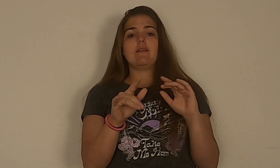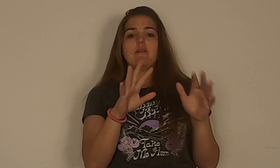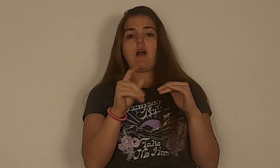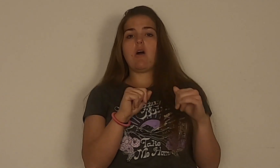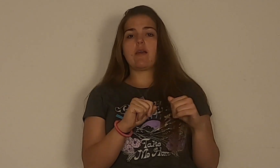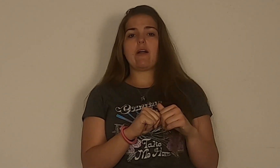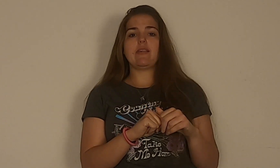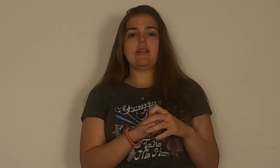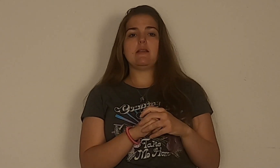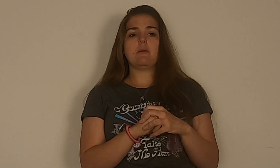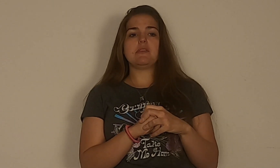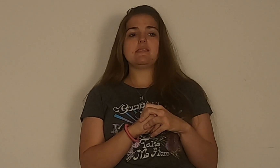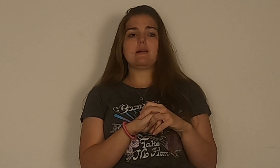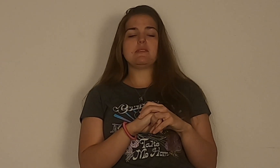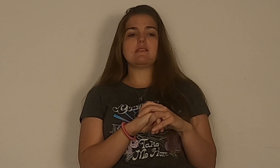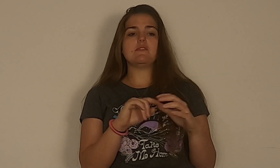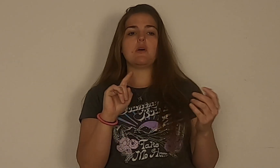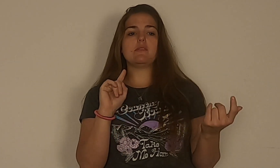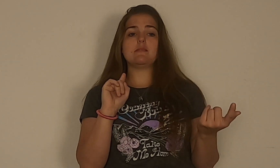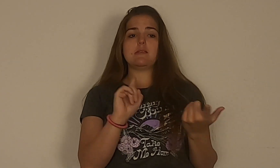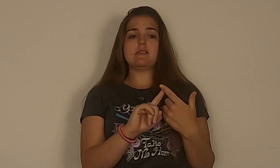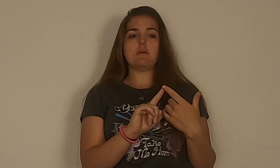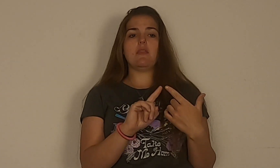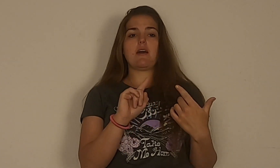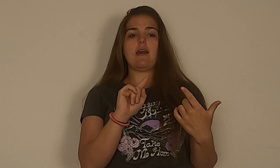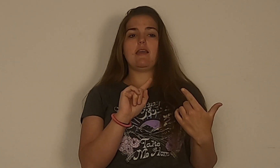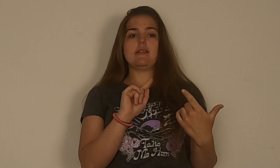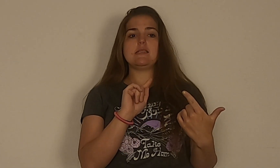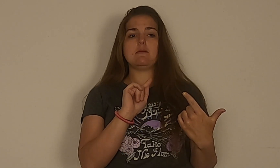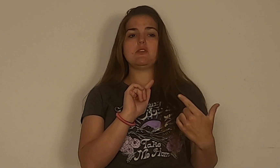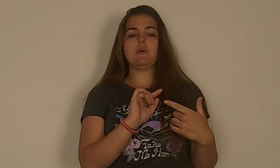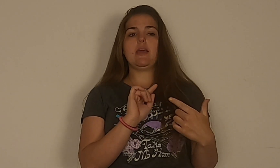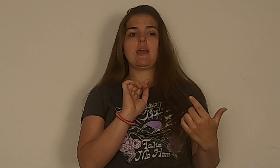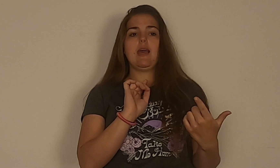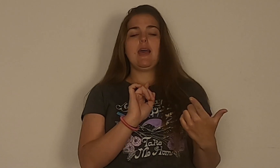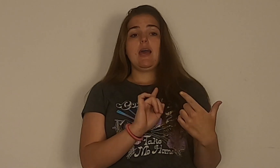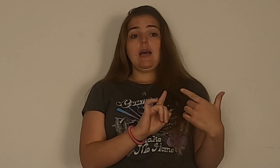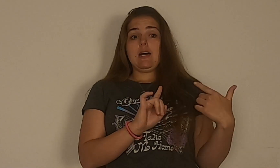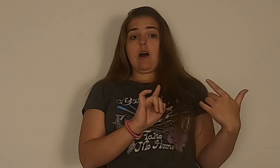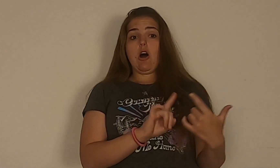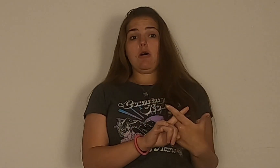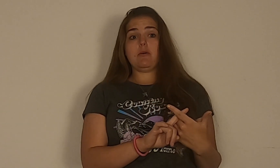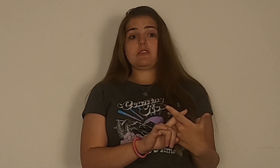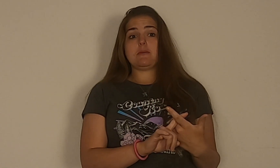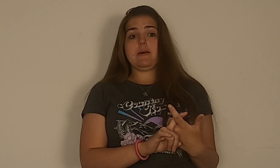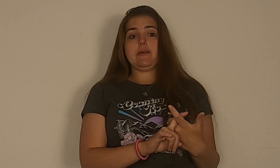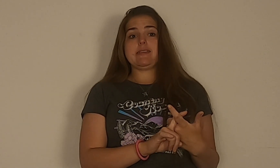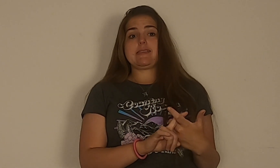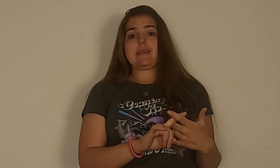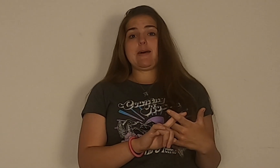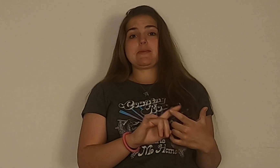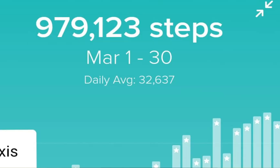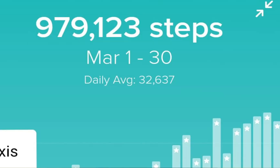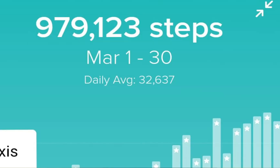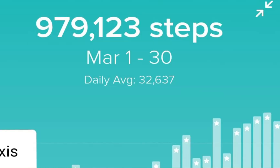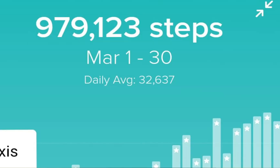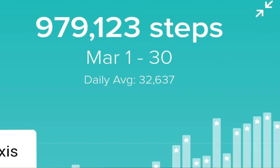all calculated up with the steps and stuff. So this month I ended up doing almost a million steps. Okay so